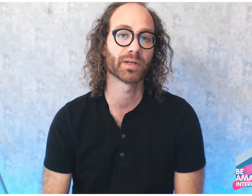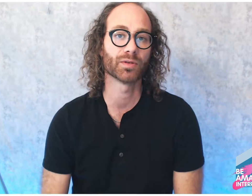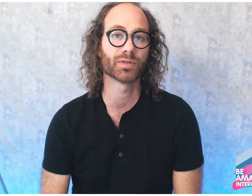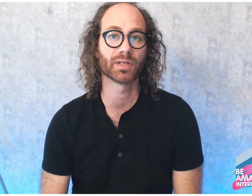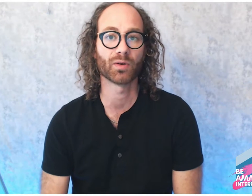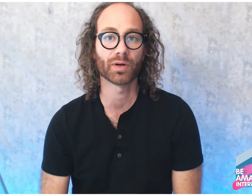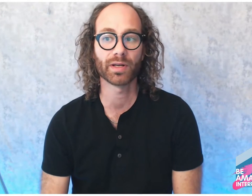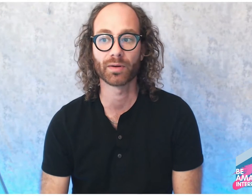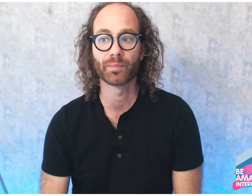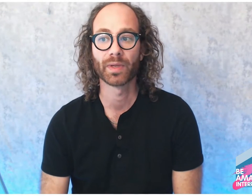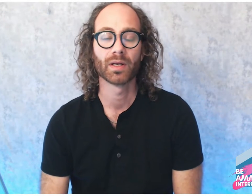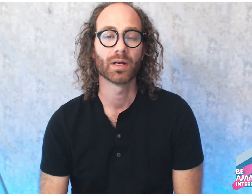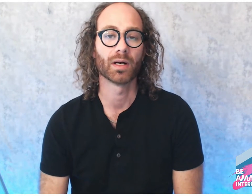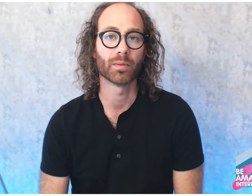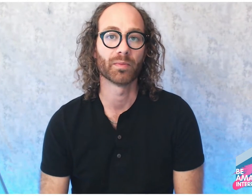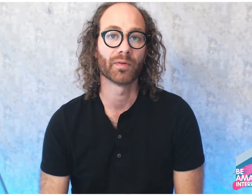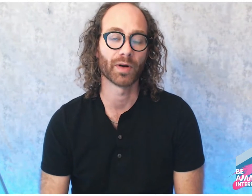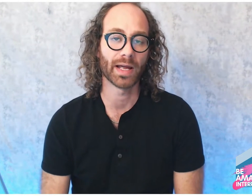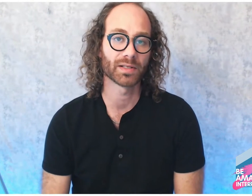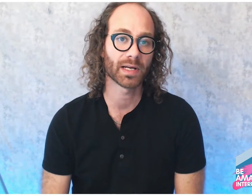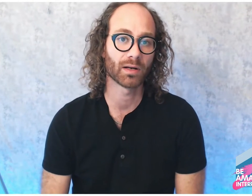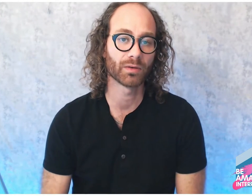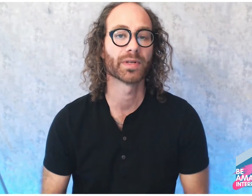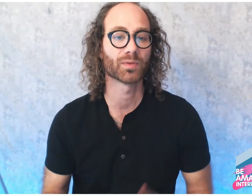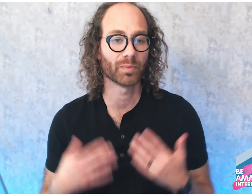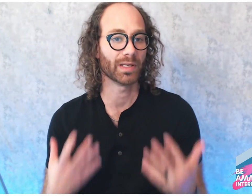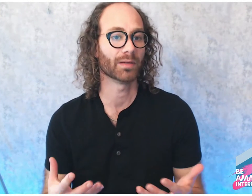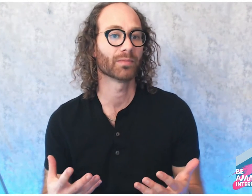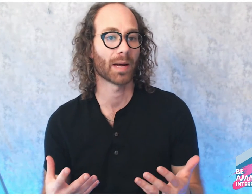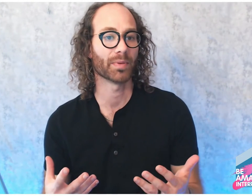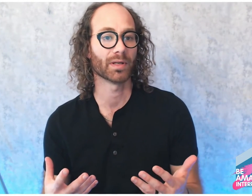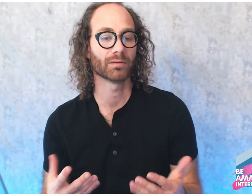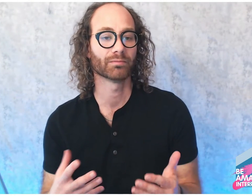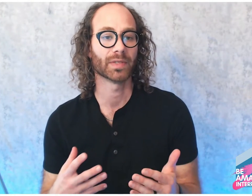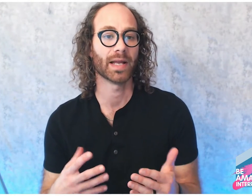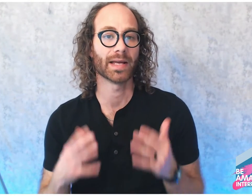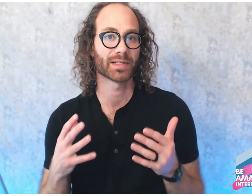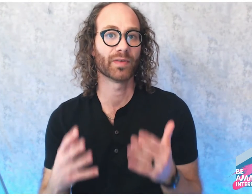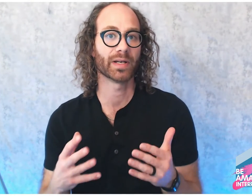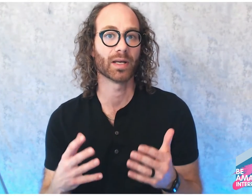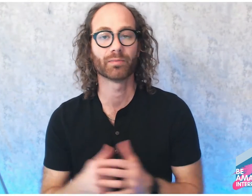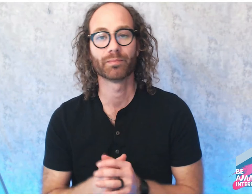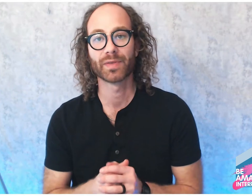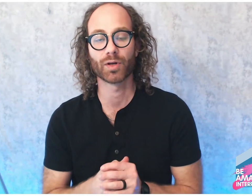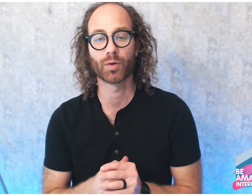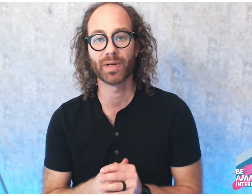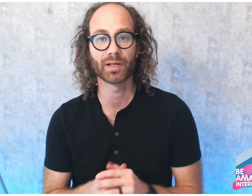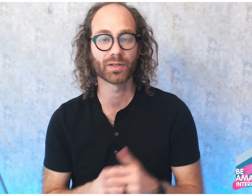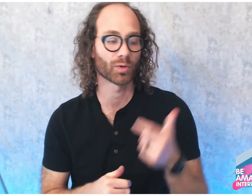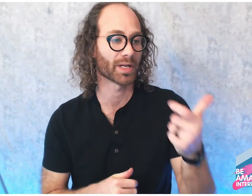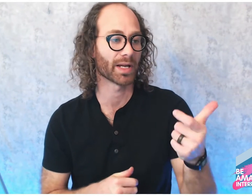see or hear. For ASL this would be copying an ASL video, so picking a source ASL